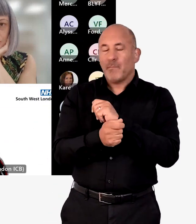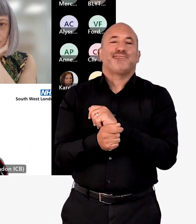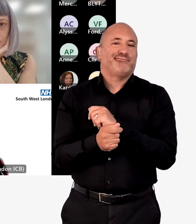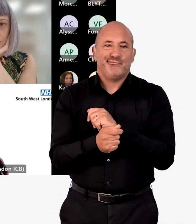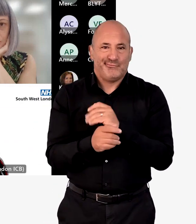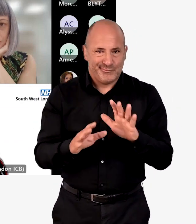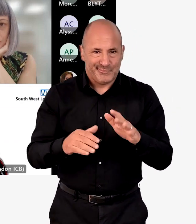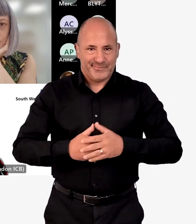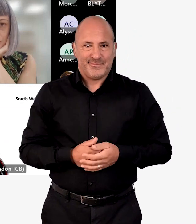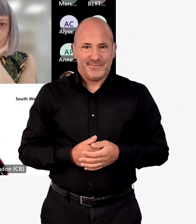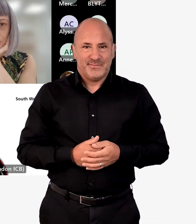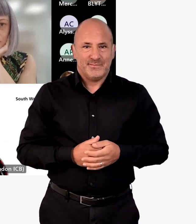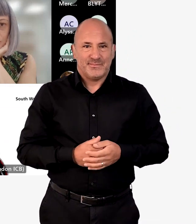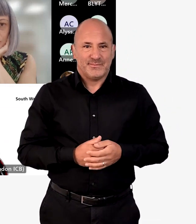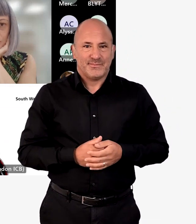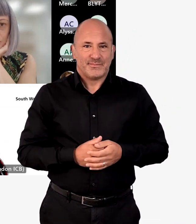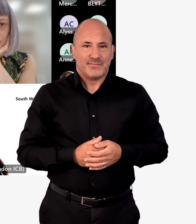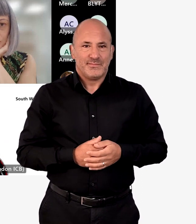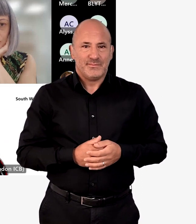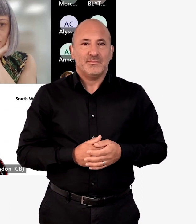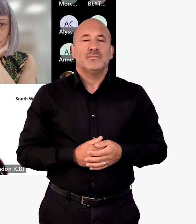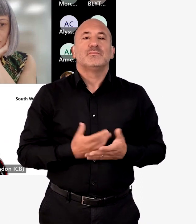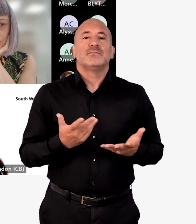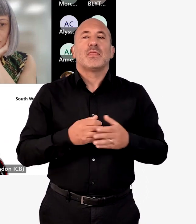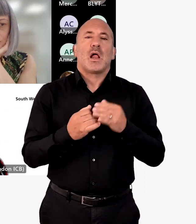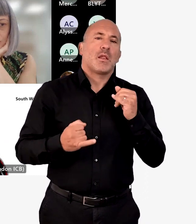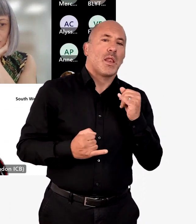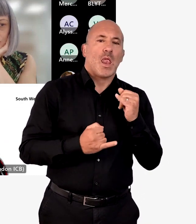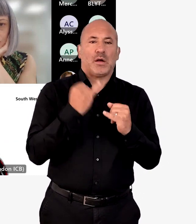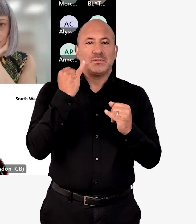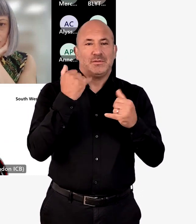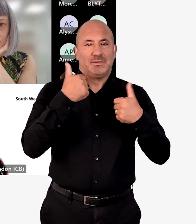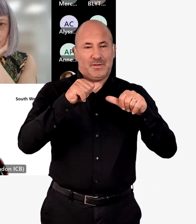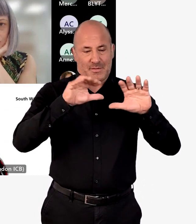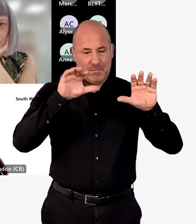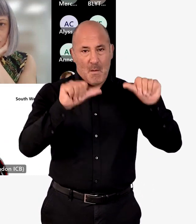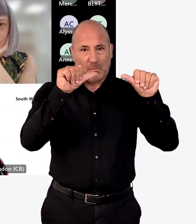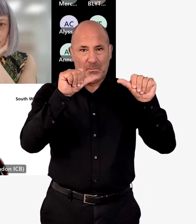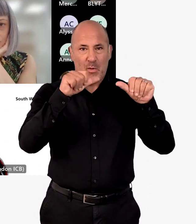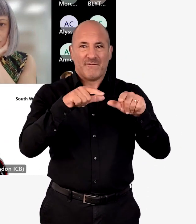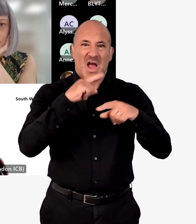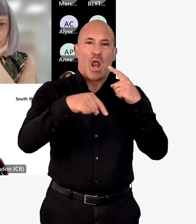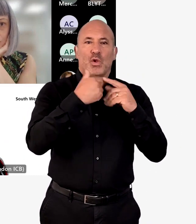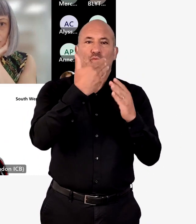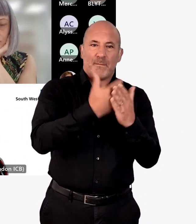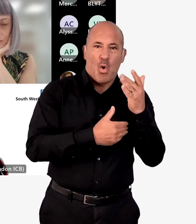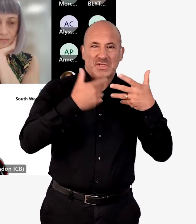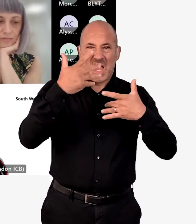audit chair unless they are material. The final versions of the annual